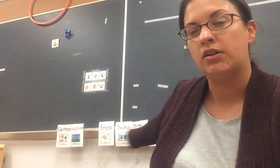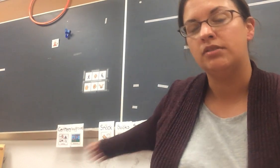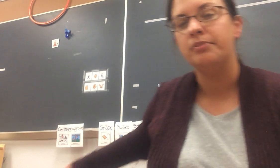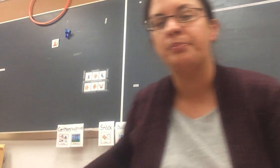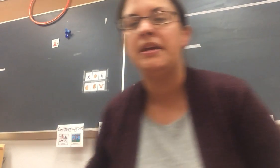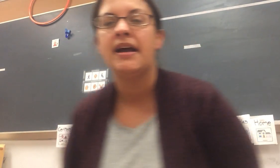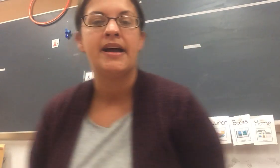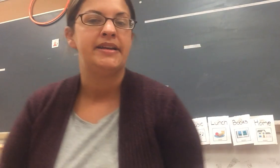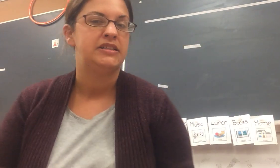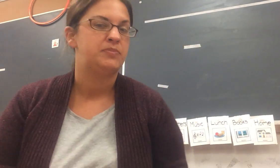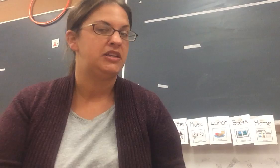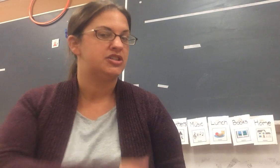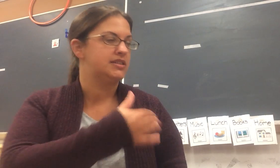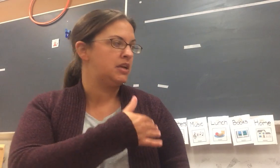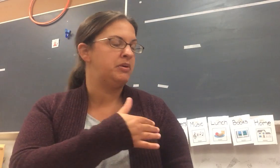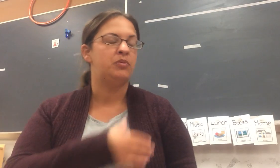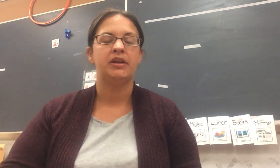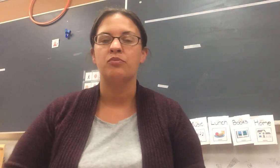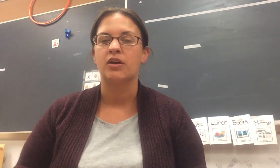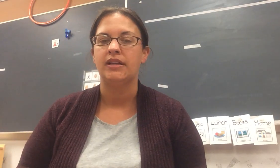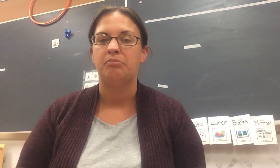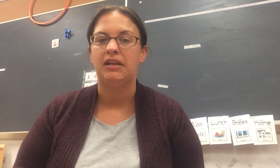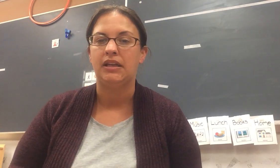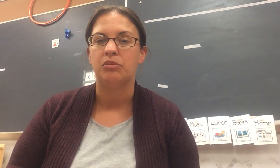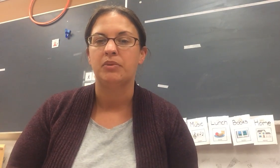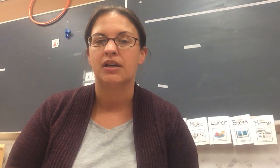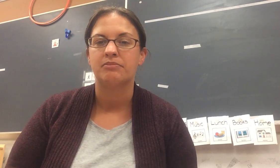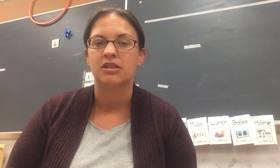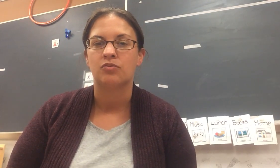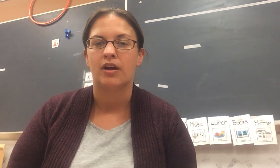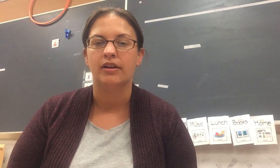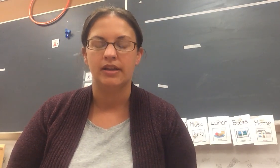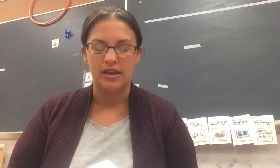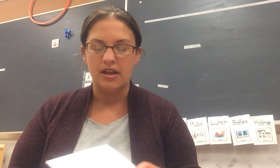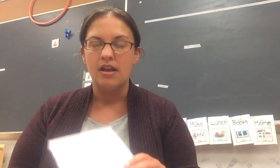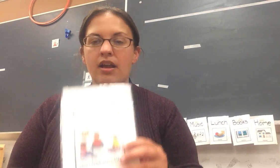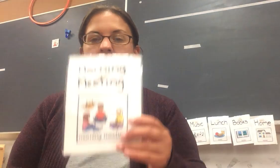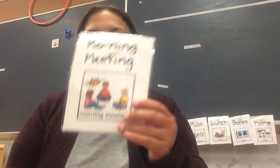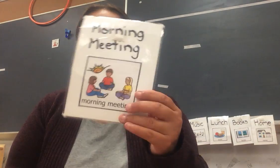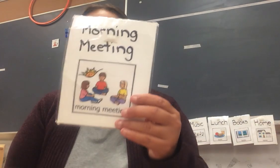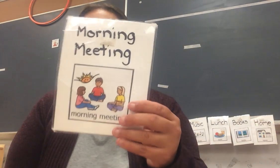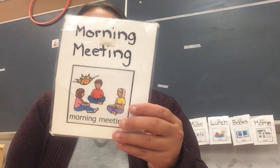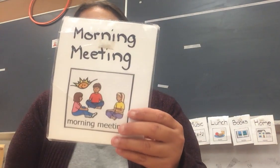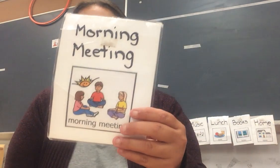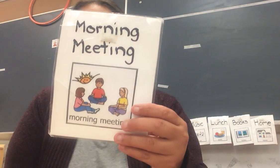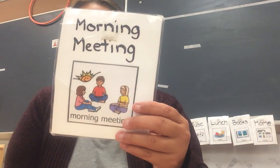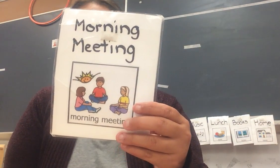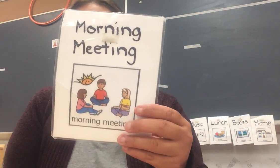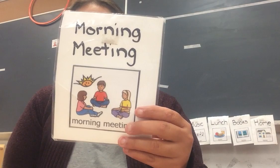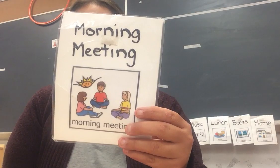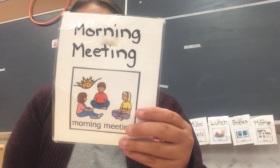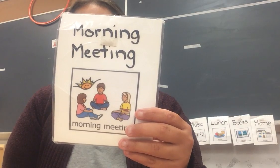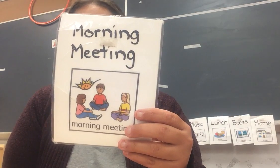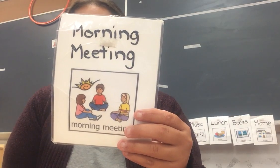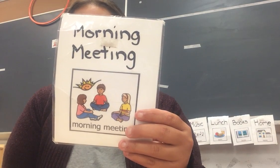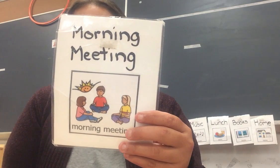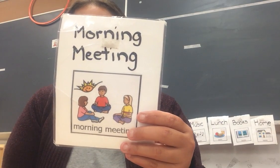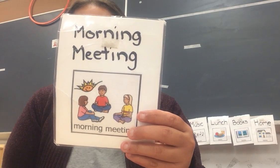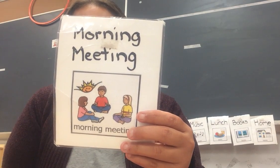behind me just like we would at morning meeting when we come to the rug. So we're going to just really quickly talk